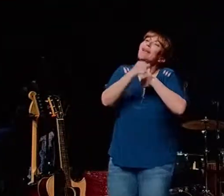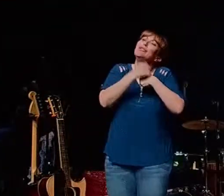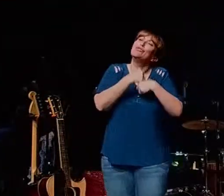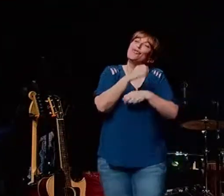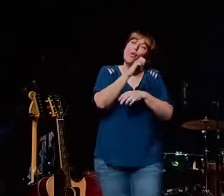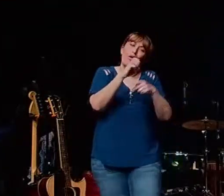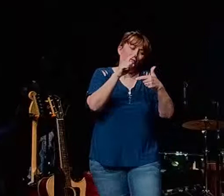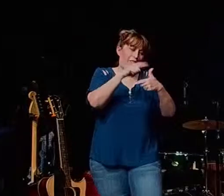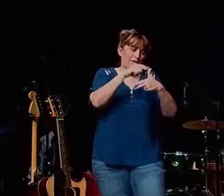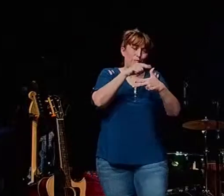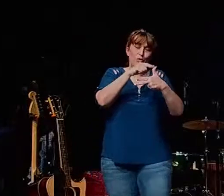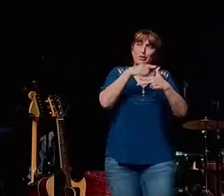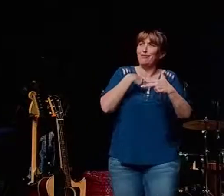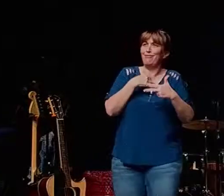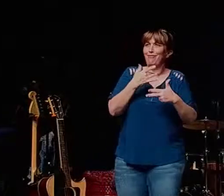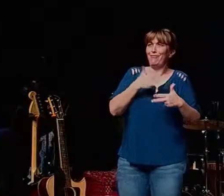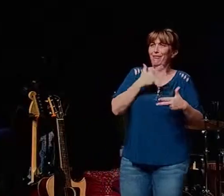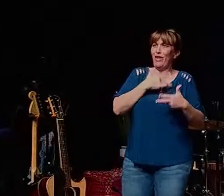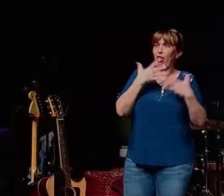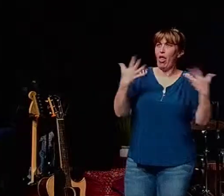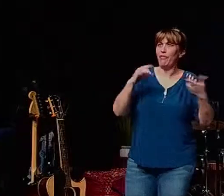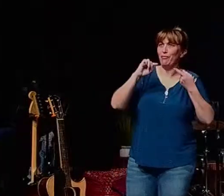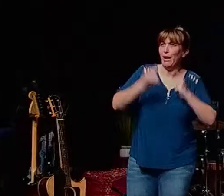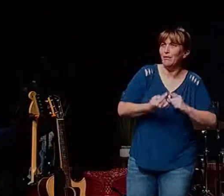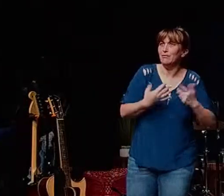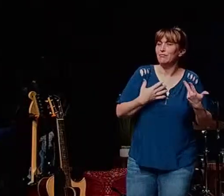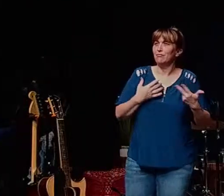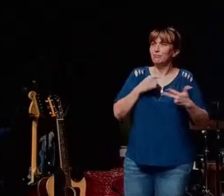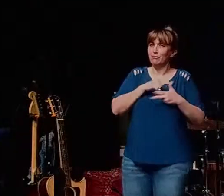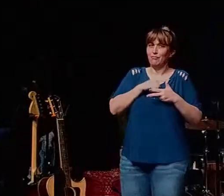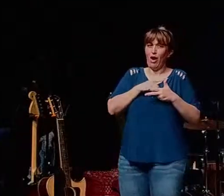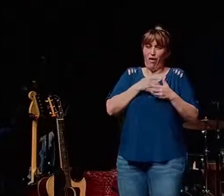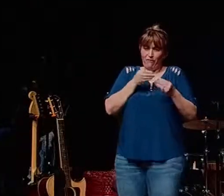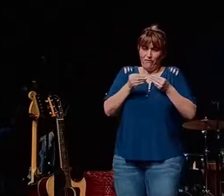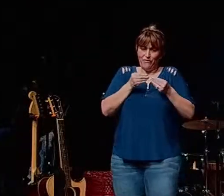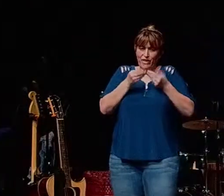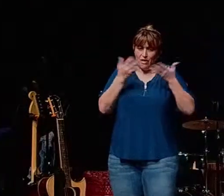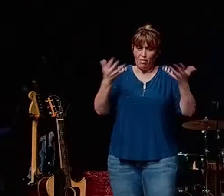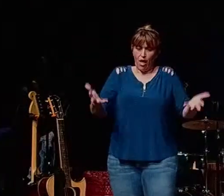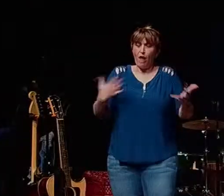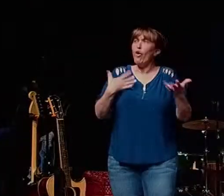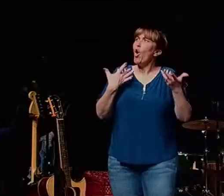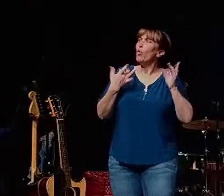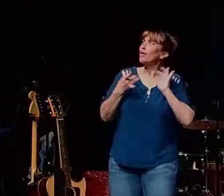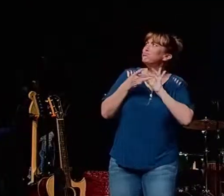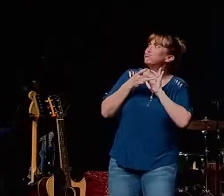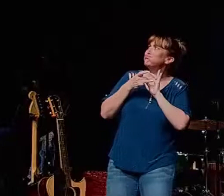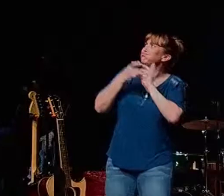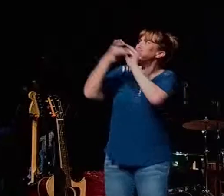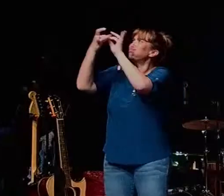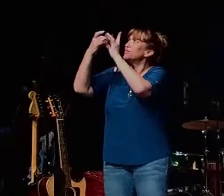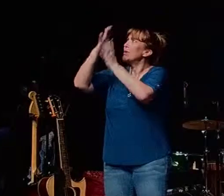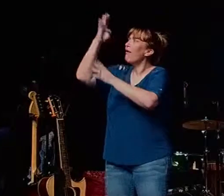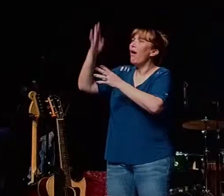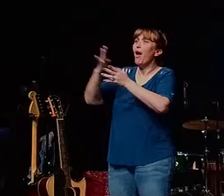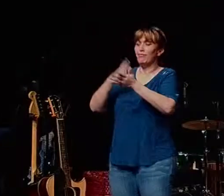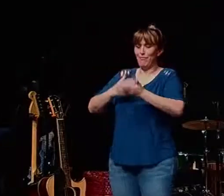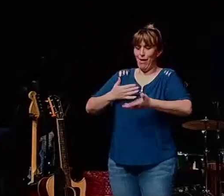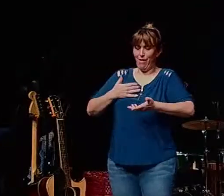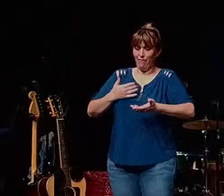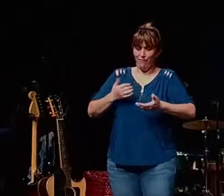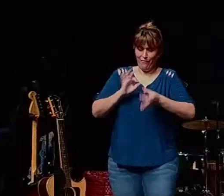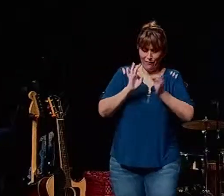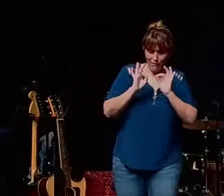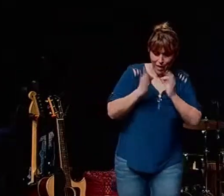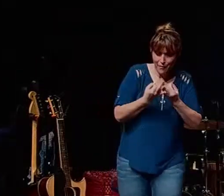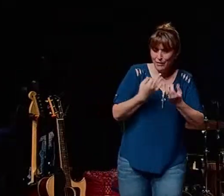doesn't feel the pain as much because you're fixed stuff you've aligned yourself with god things are evolving your family is a little bit better your